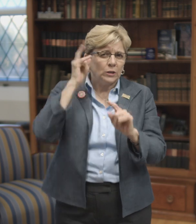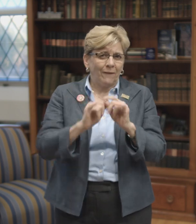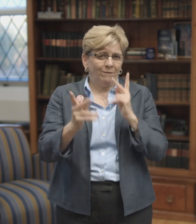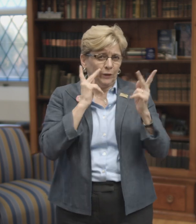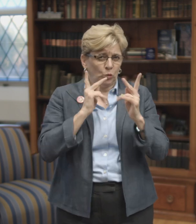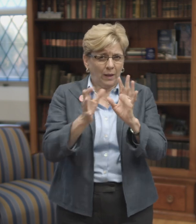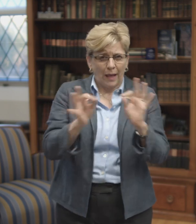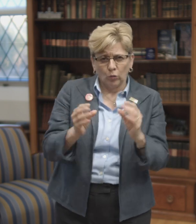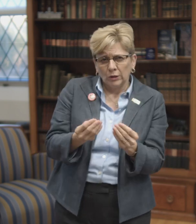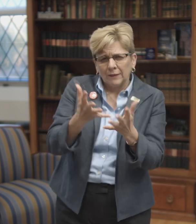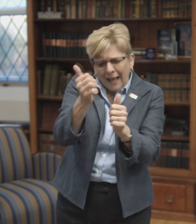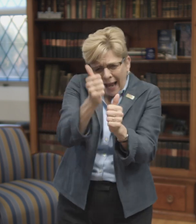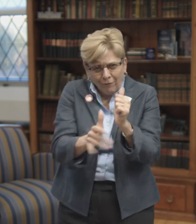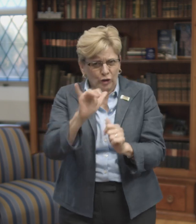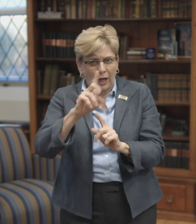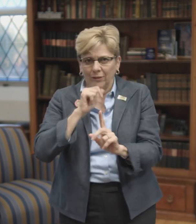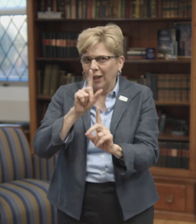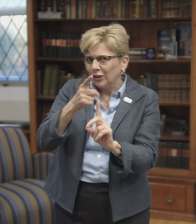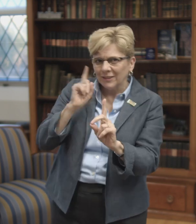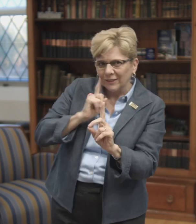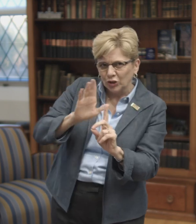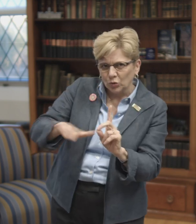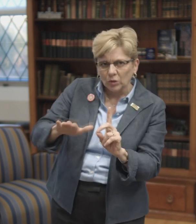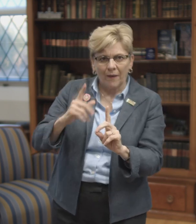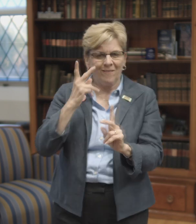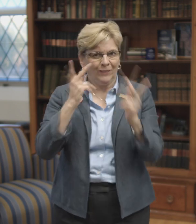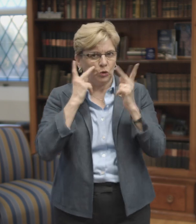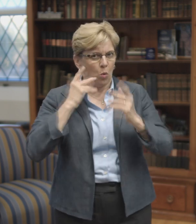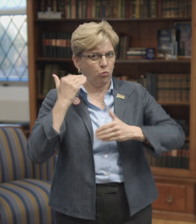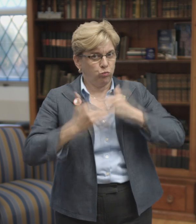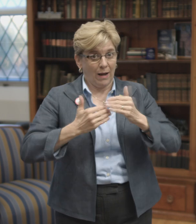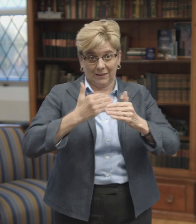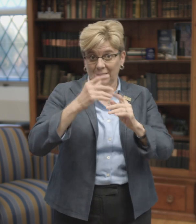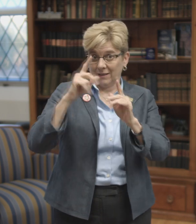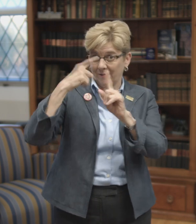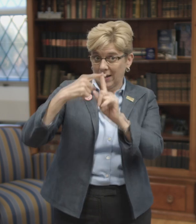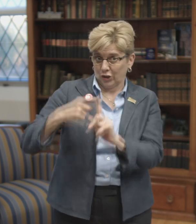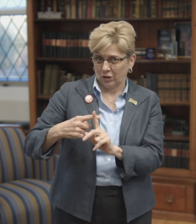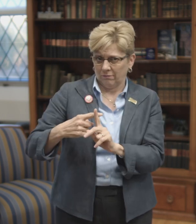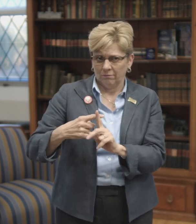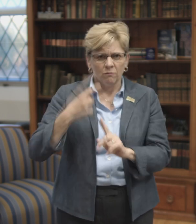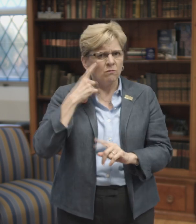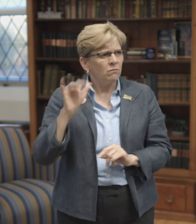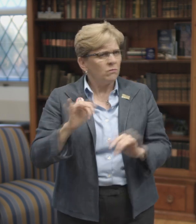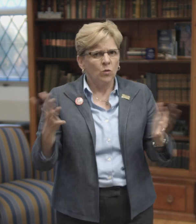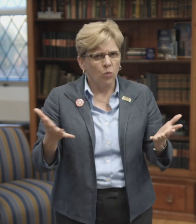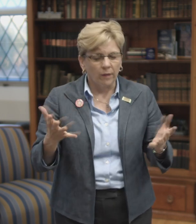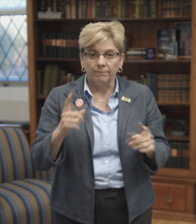It's important to understand the visual language provides every child, not just a deaf child, visual processing advantages.